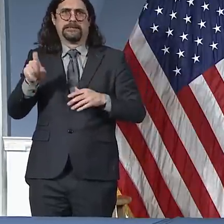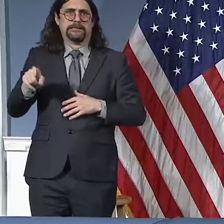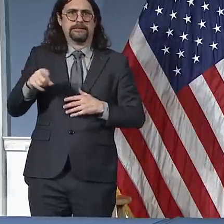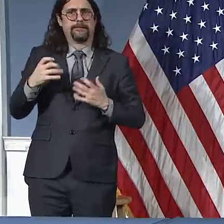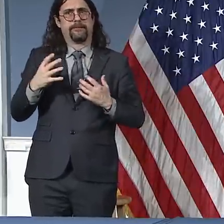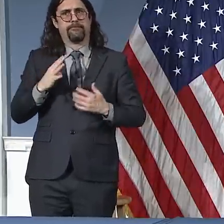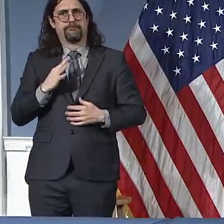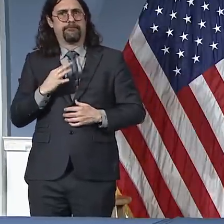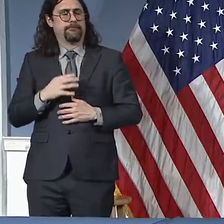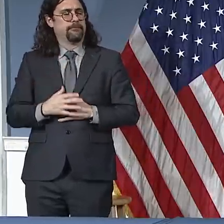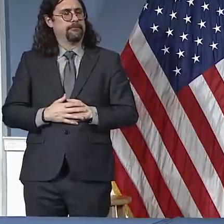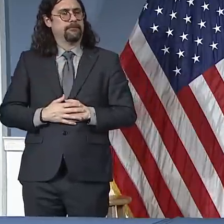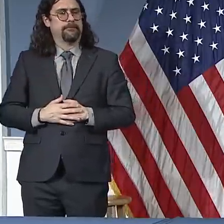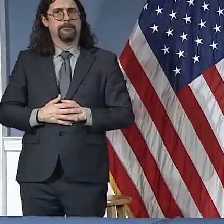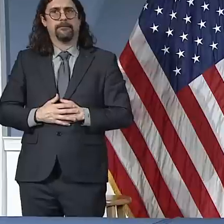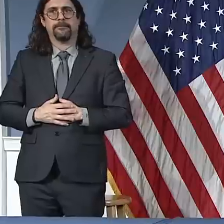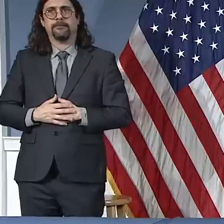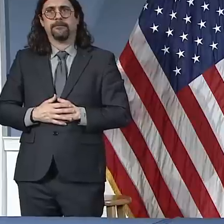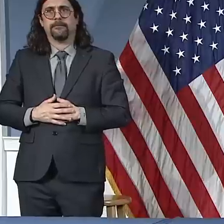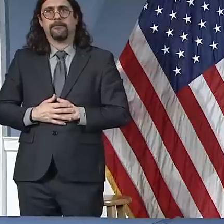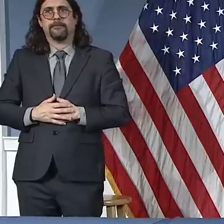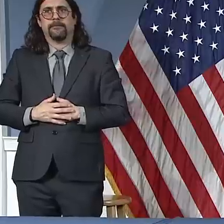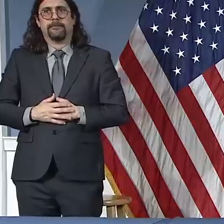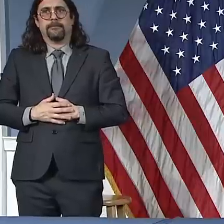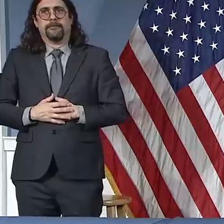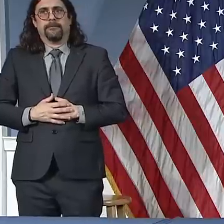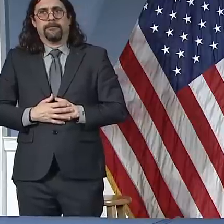playground if it's a mother with her child, for example.